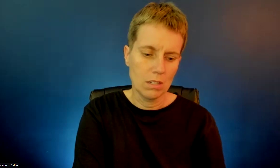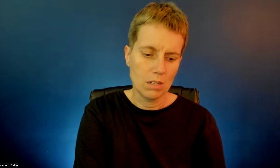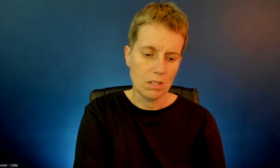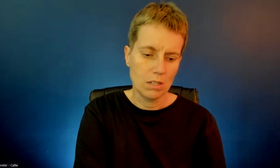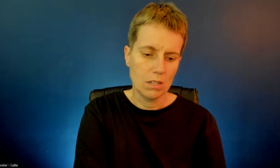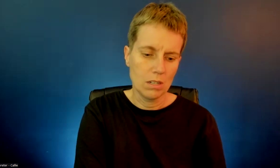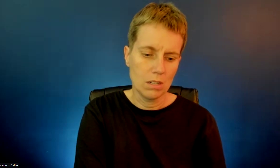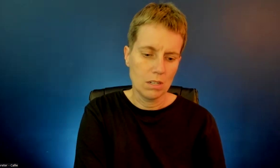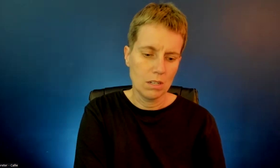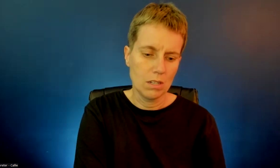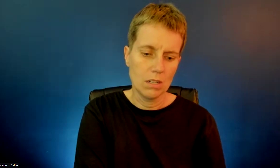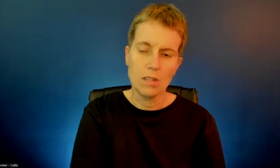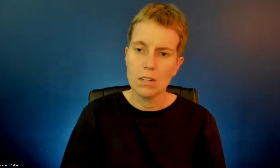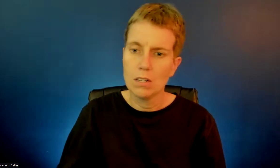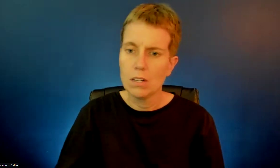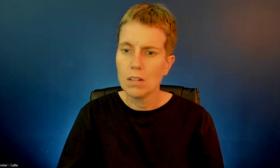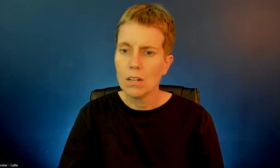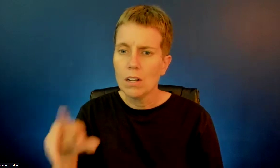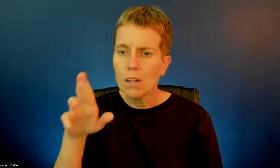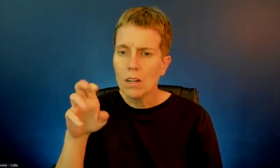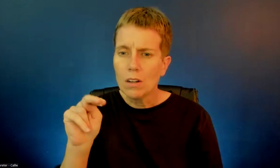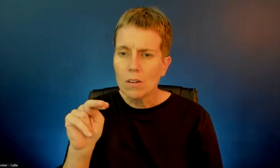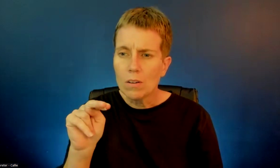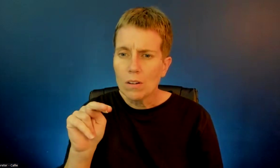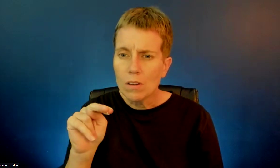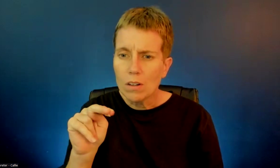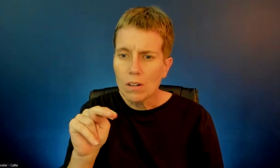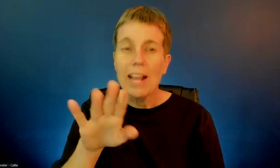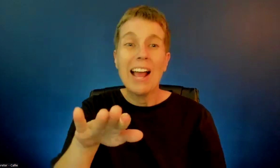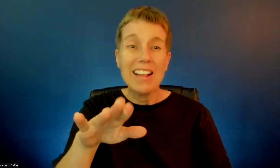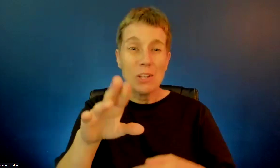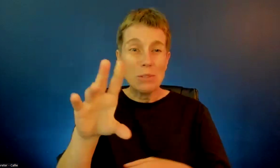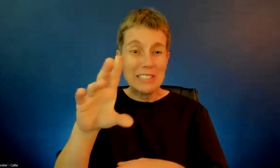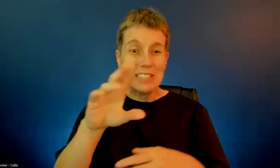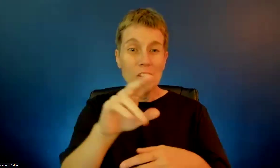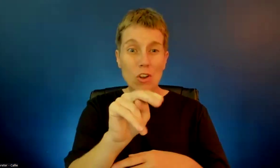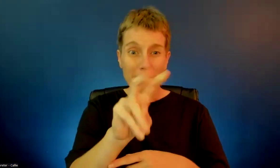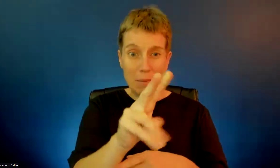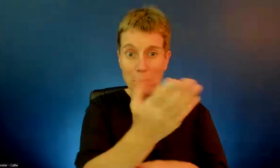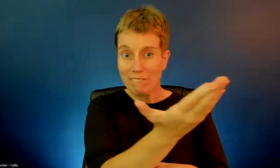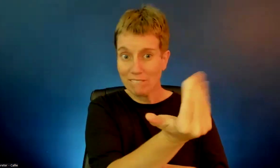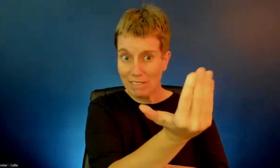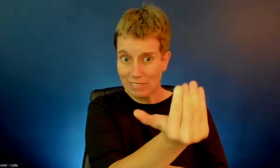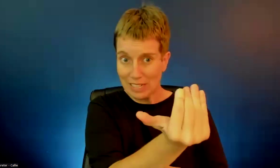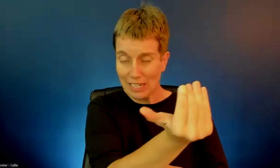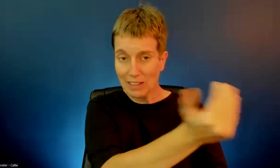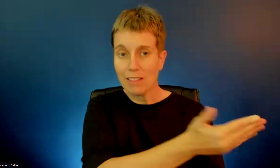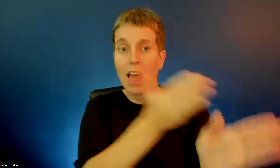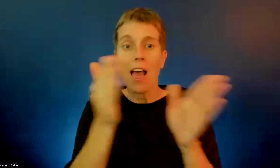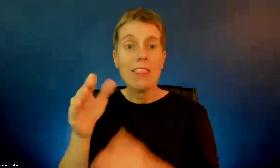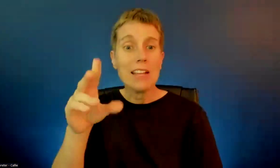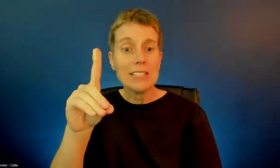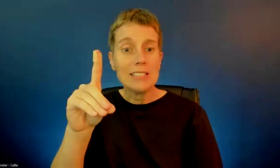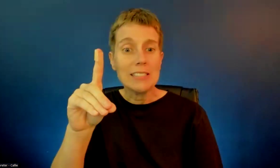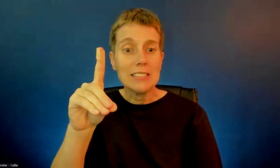Small eyes here. Confirm the 19th for December, please. Okay. We'll do